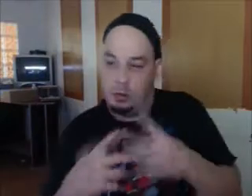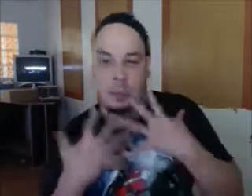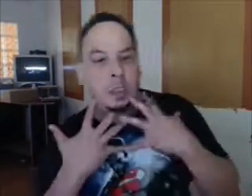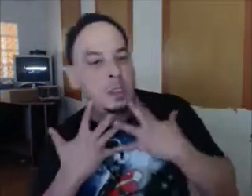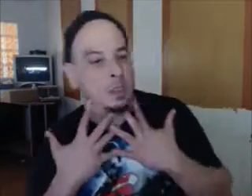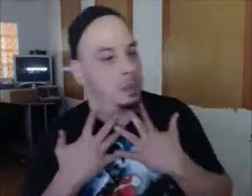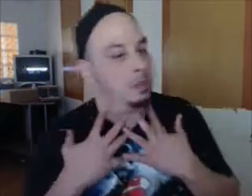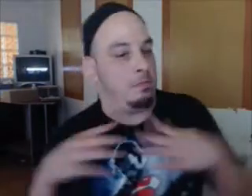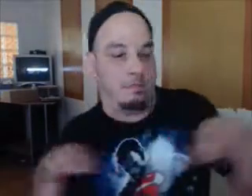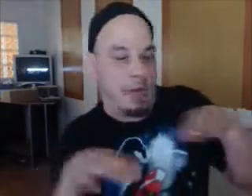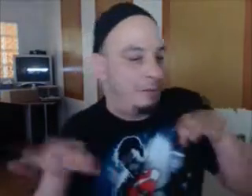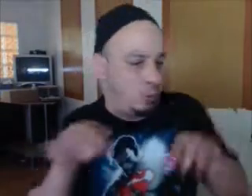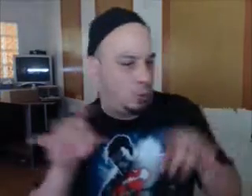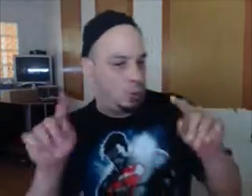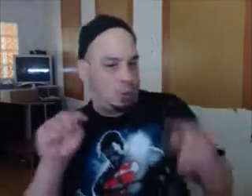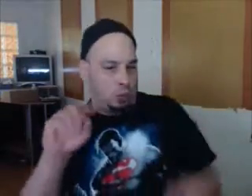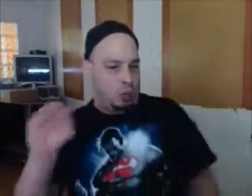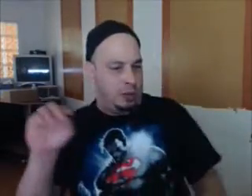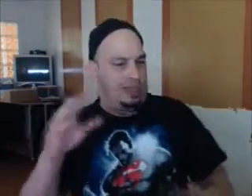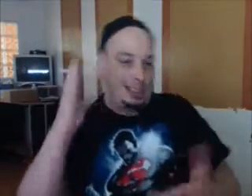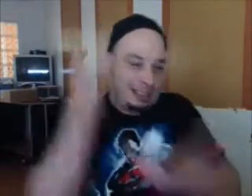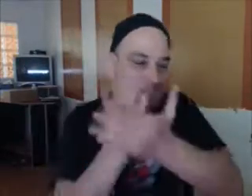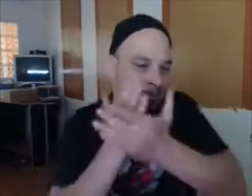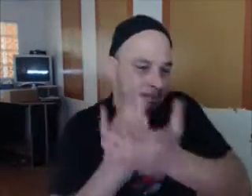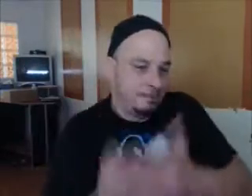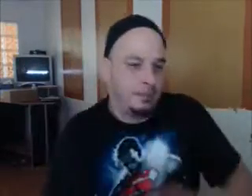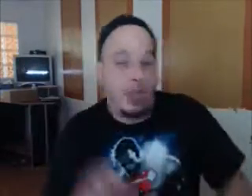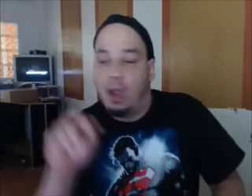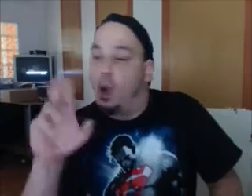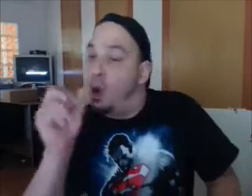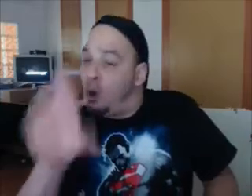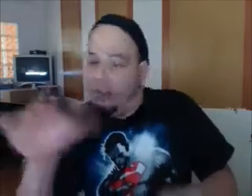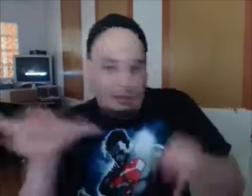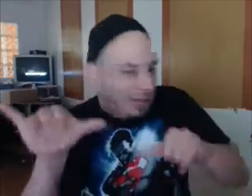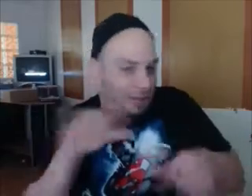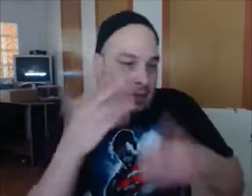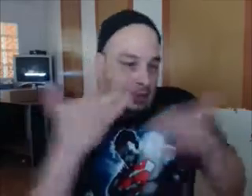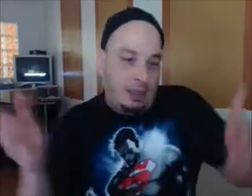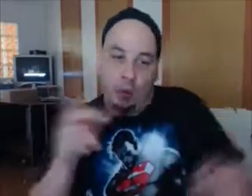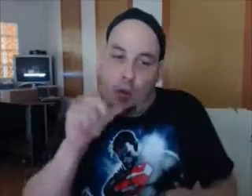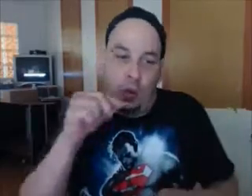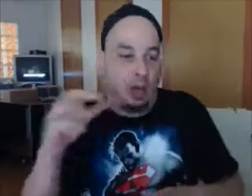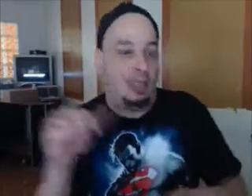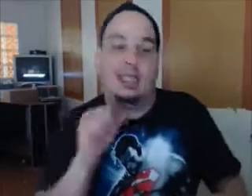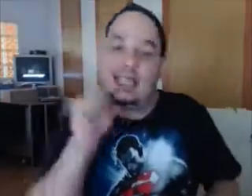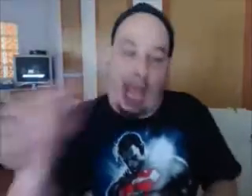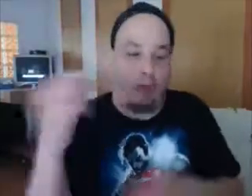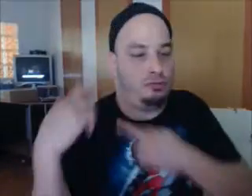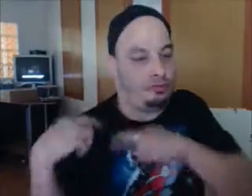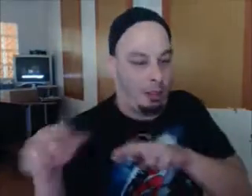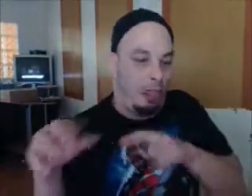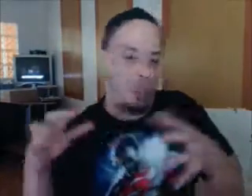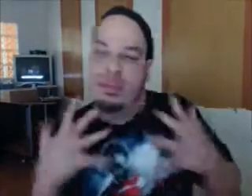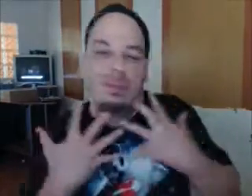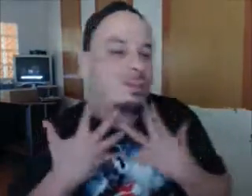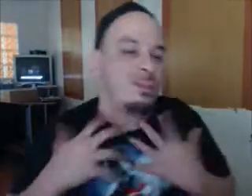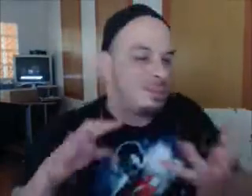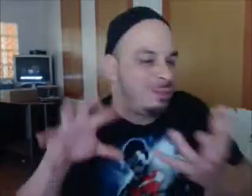the government trying to block it. It's unclear, though, where that lawsuit could go with me. So all along, when I was